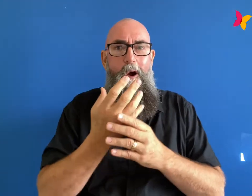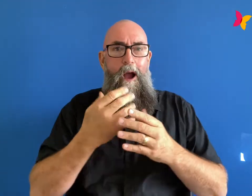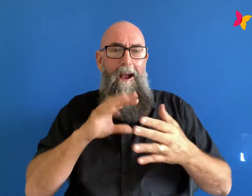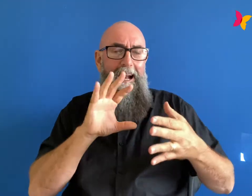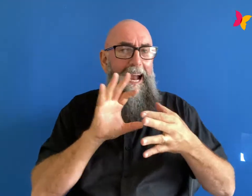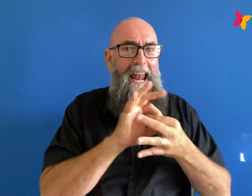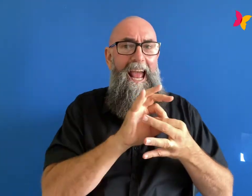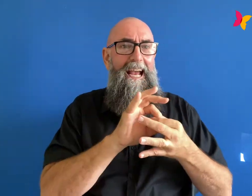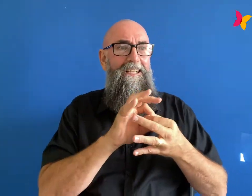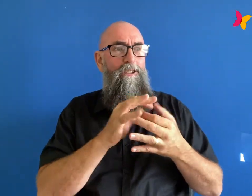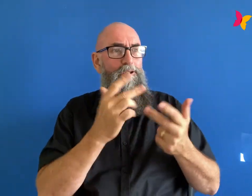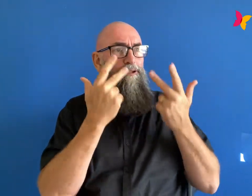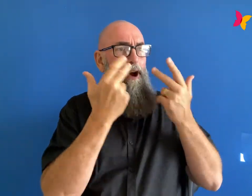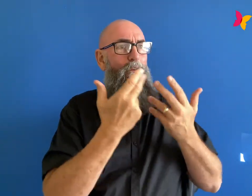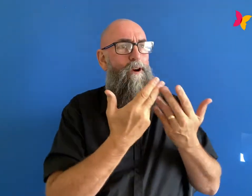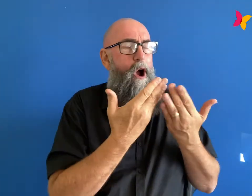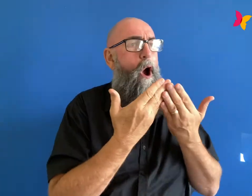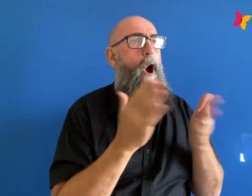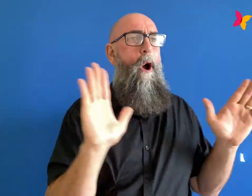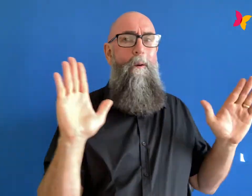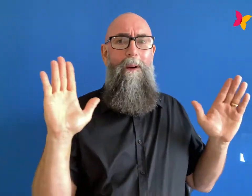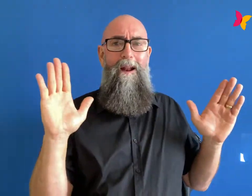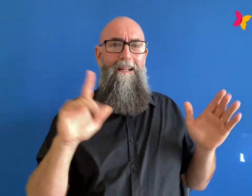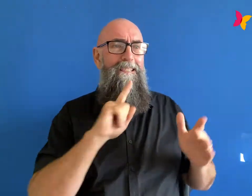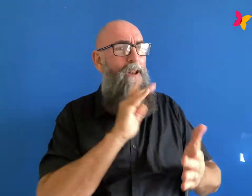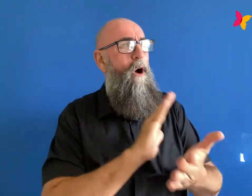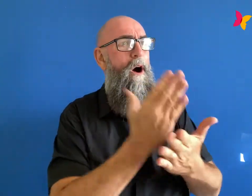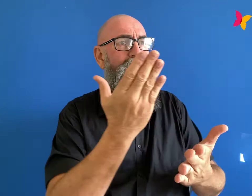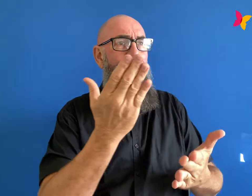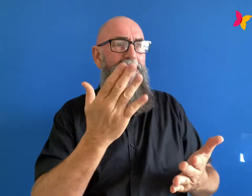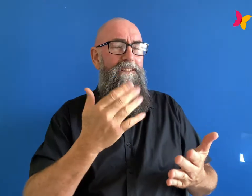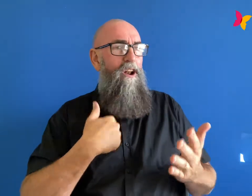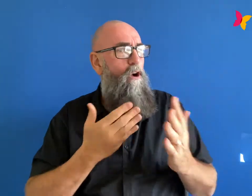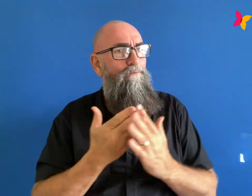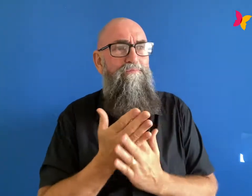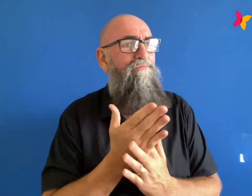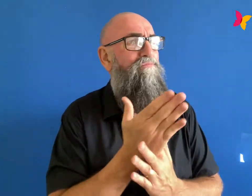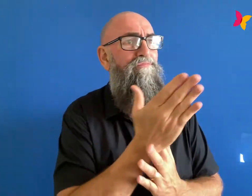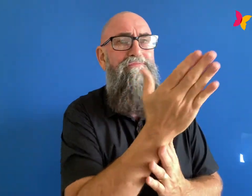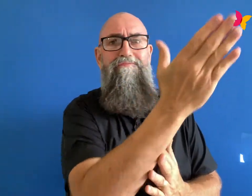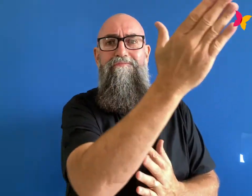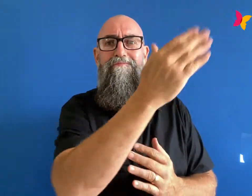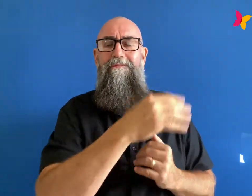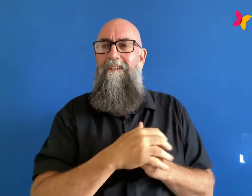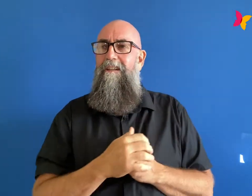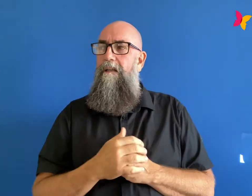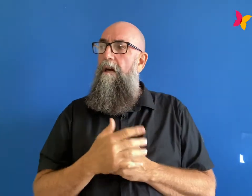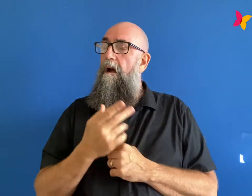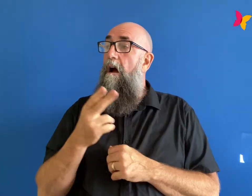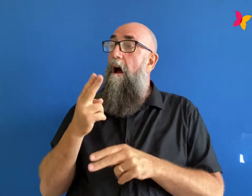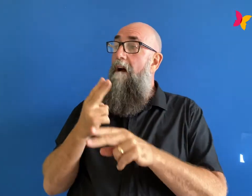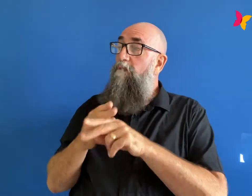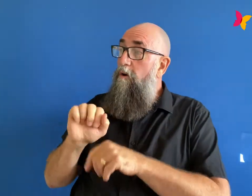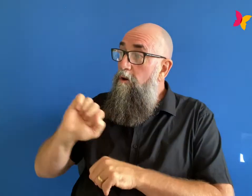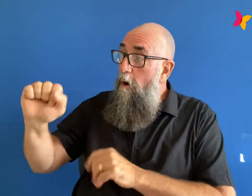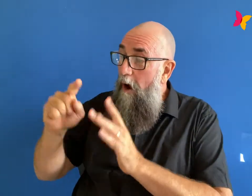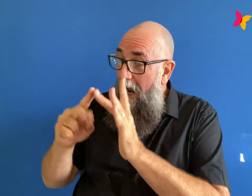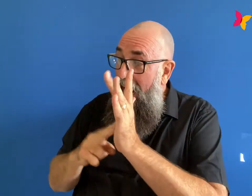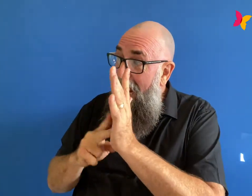and just being honest about whatever i'm going through and as for her inner critic amy says she's